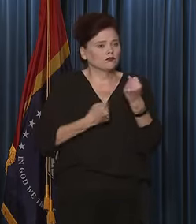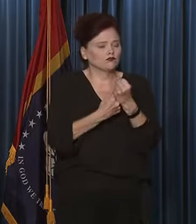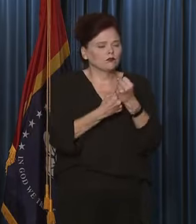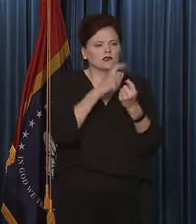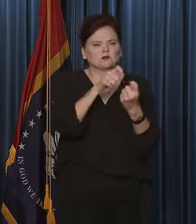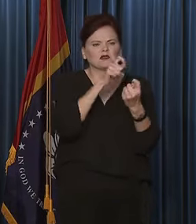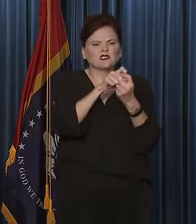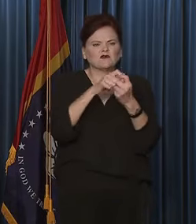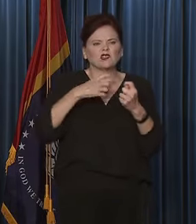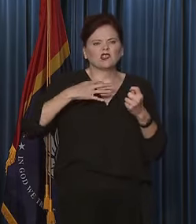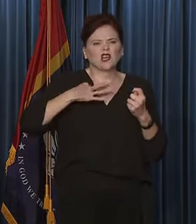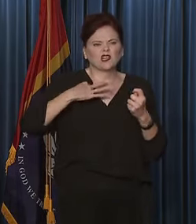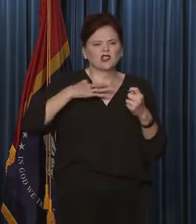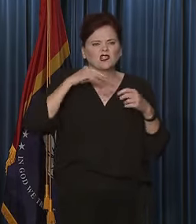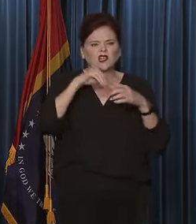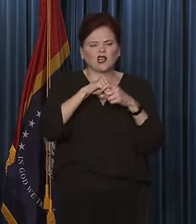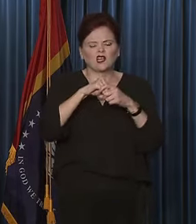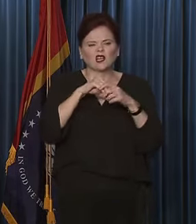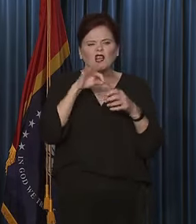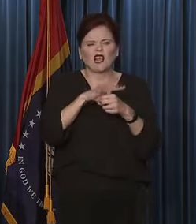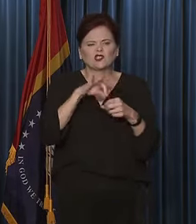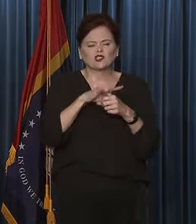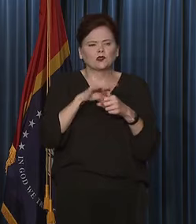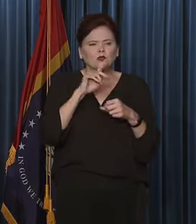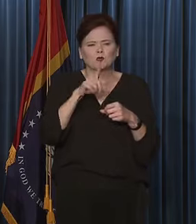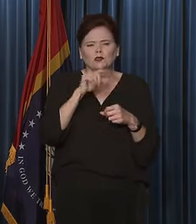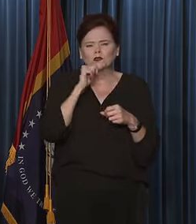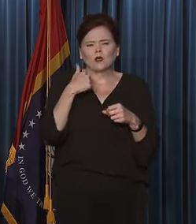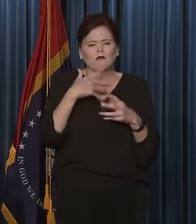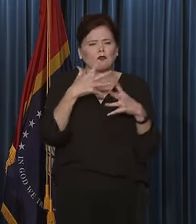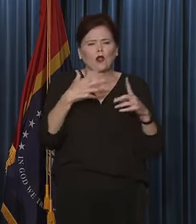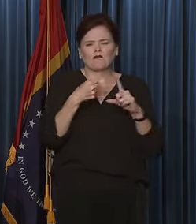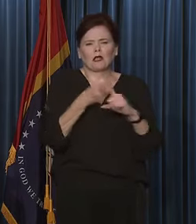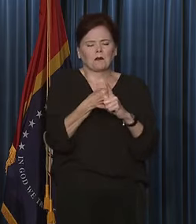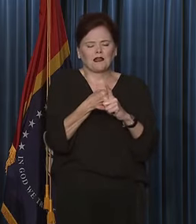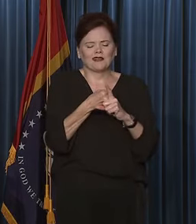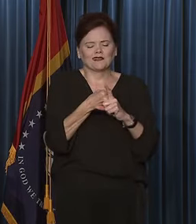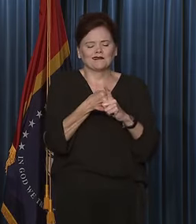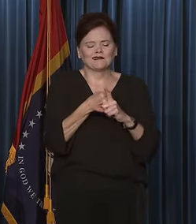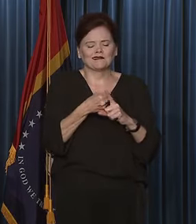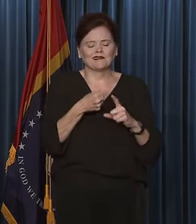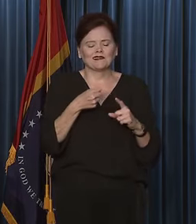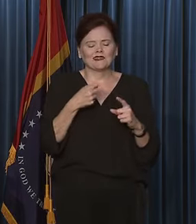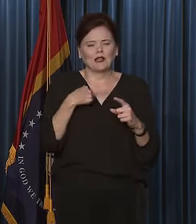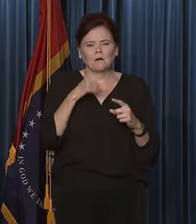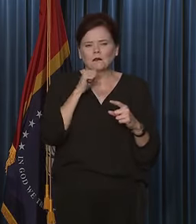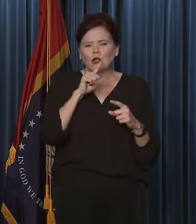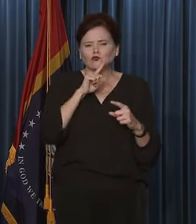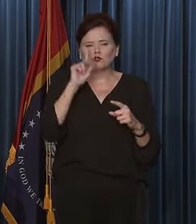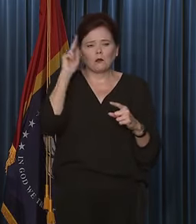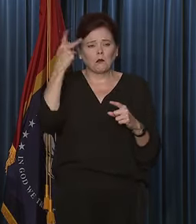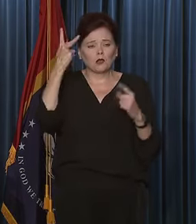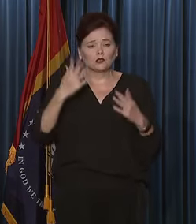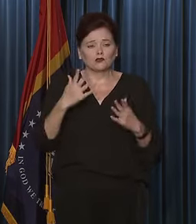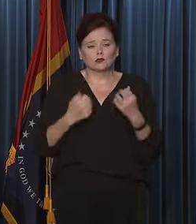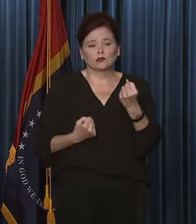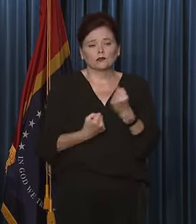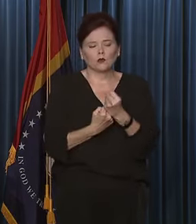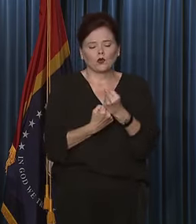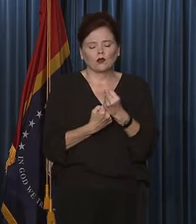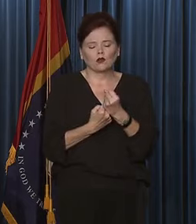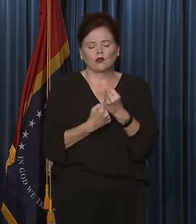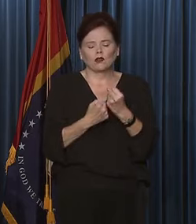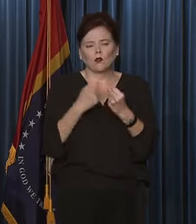particular candidate in an election, it really usually doesn't have a whole lot of impact. And I'm not sure that politicians endorsing one